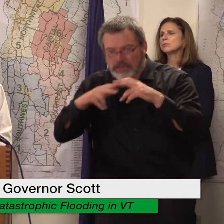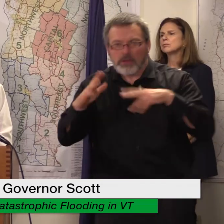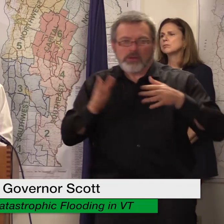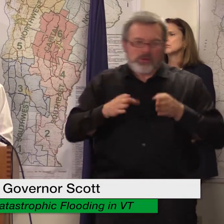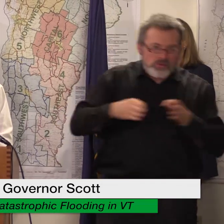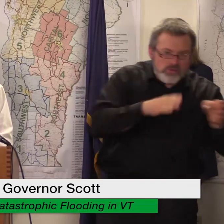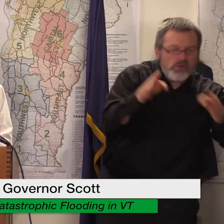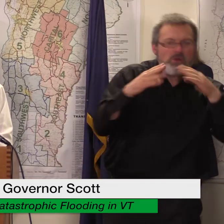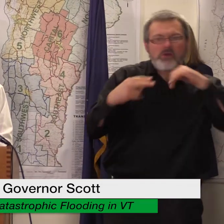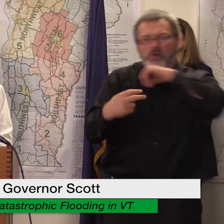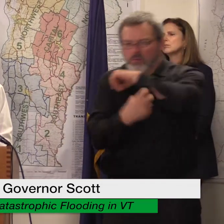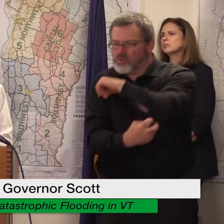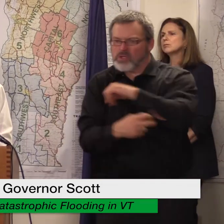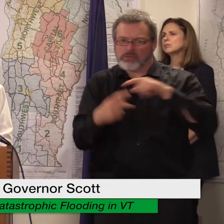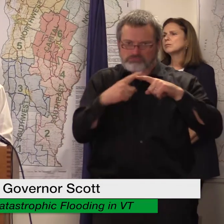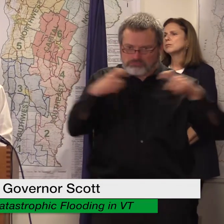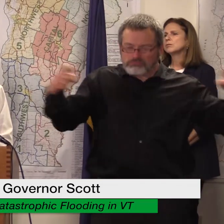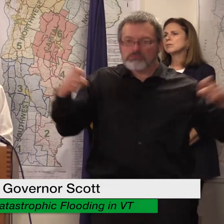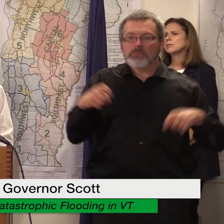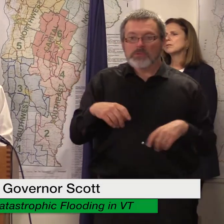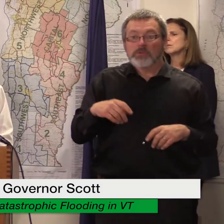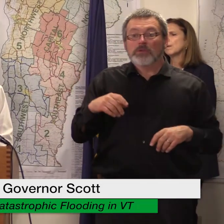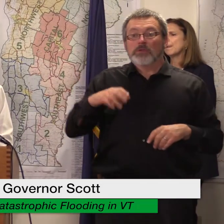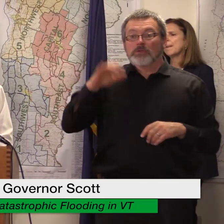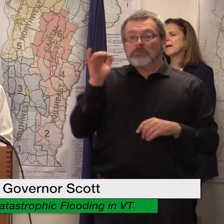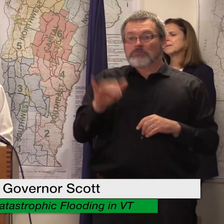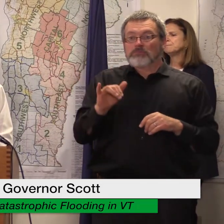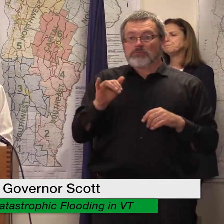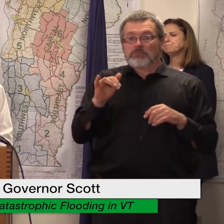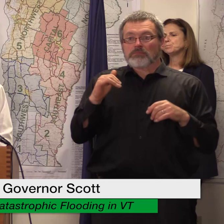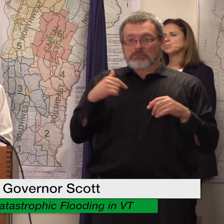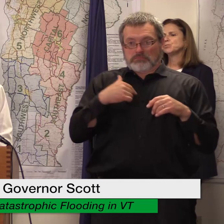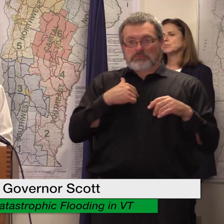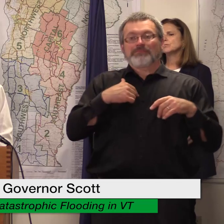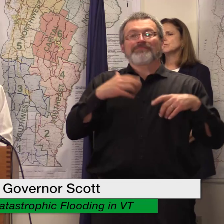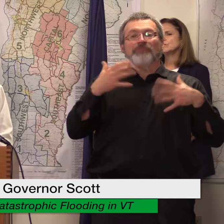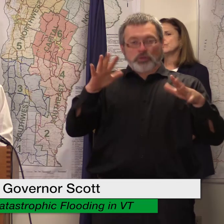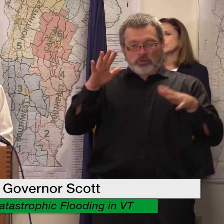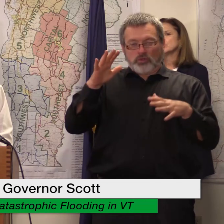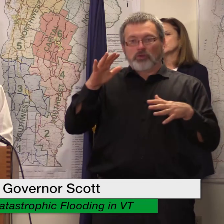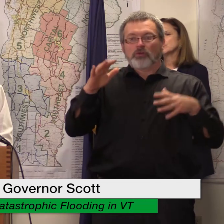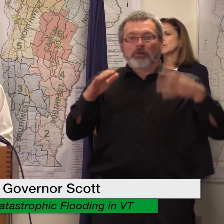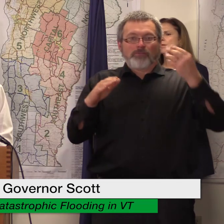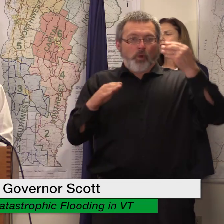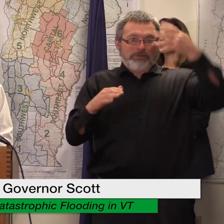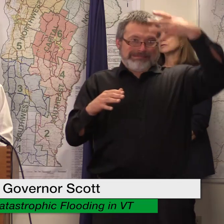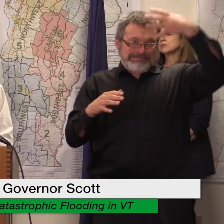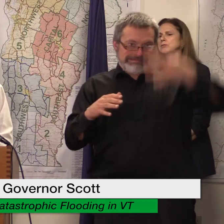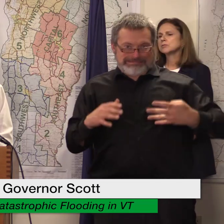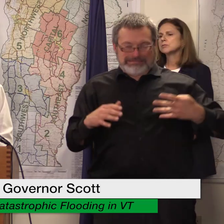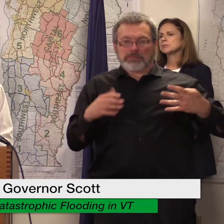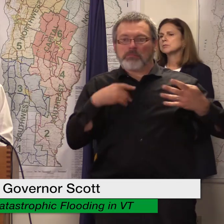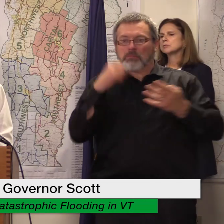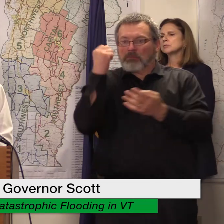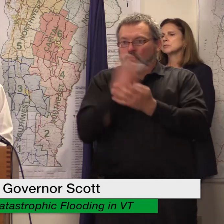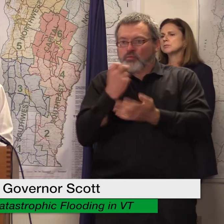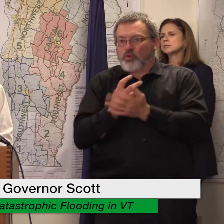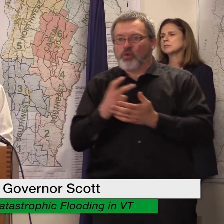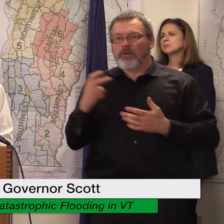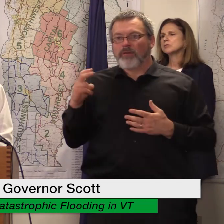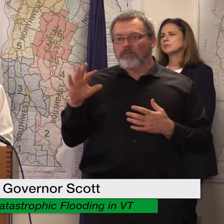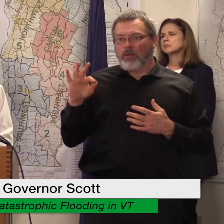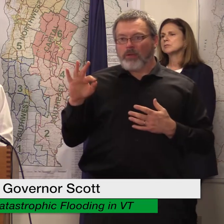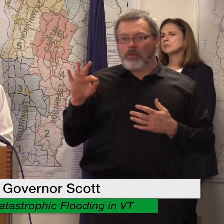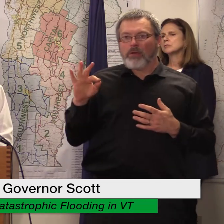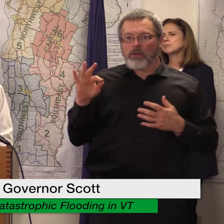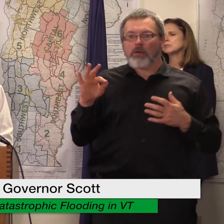the declaration authorizes funding for 14 county for emergency protective measures for activities associated